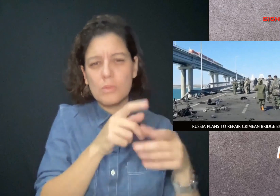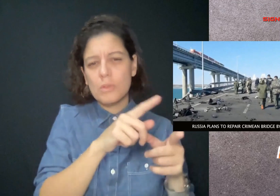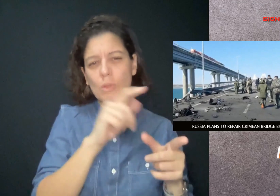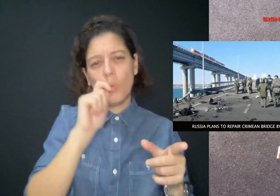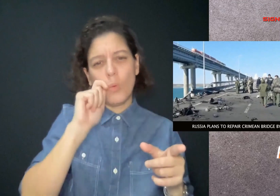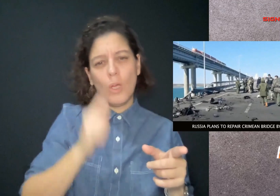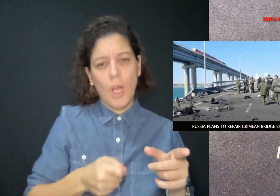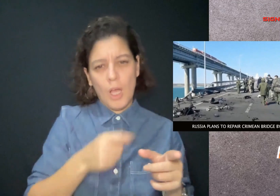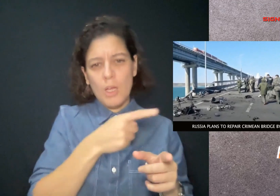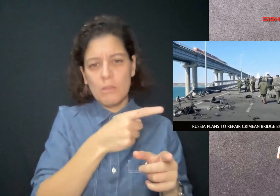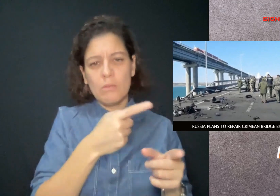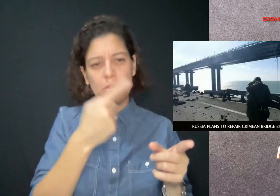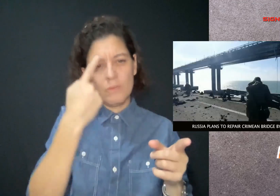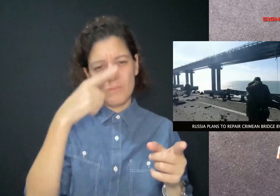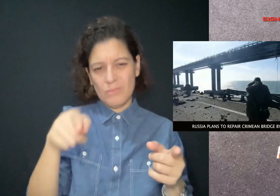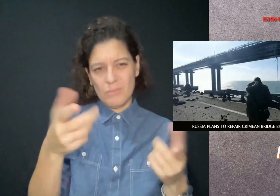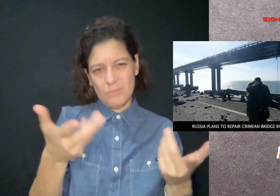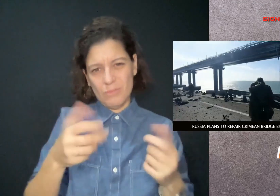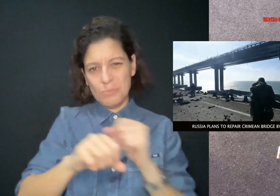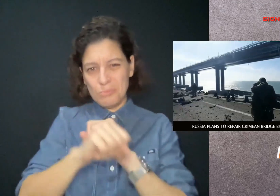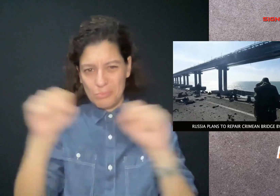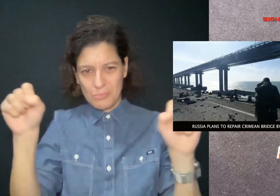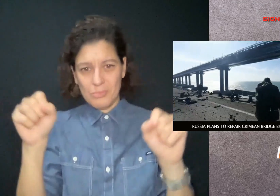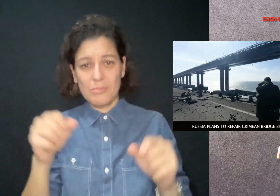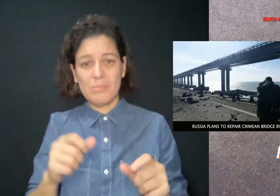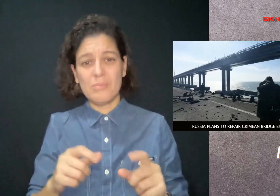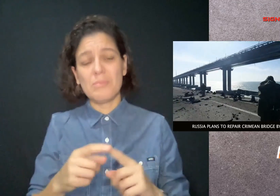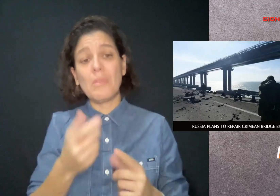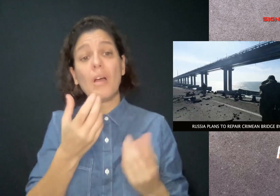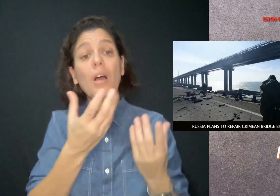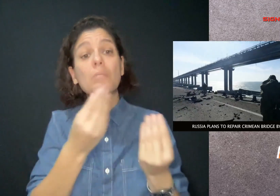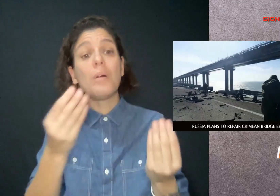Russia has blamed Ukraine's security forces for the attack.